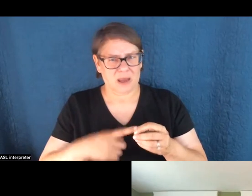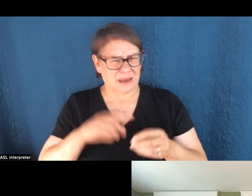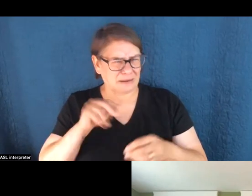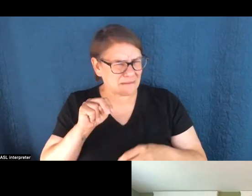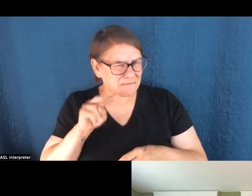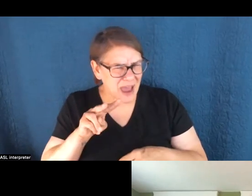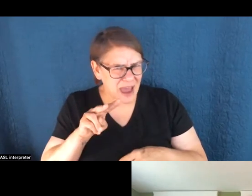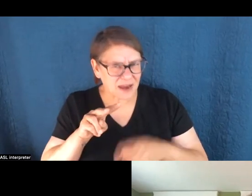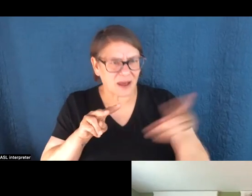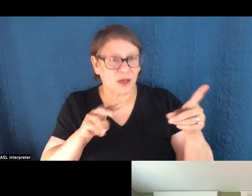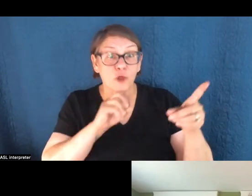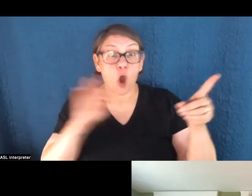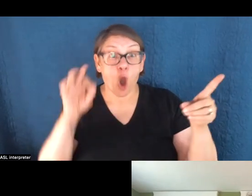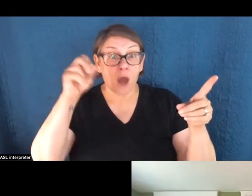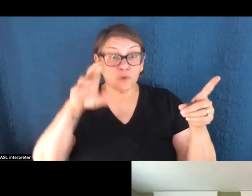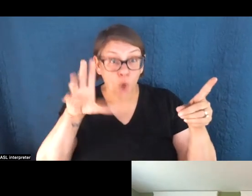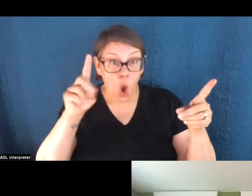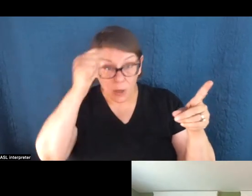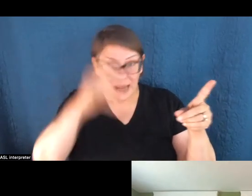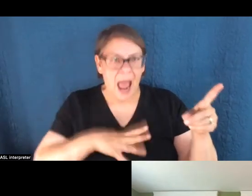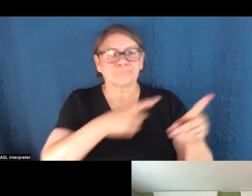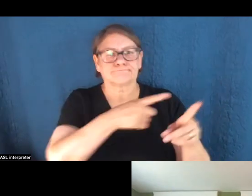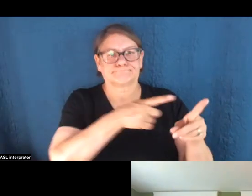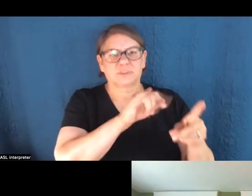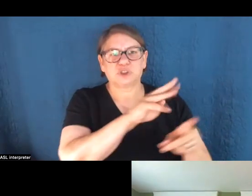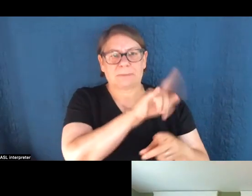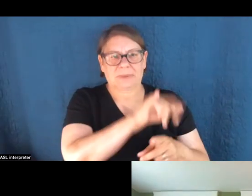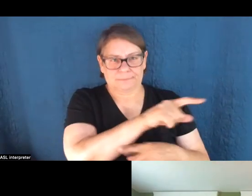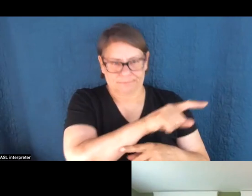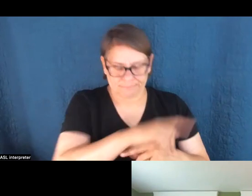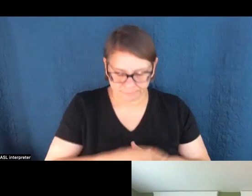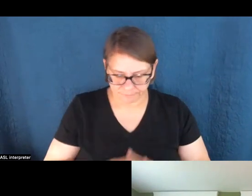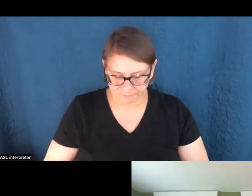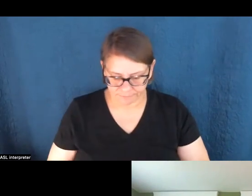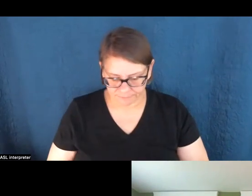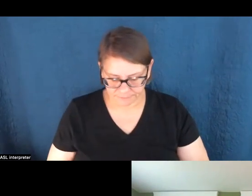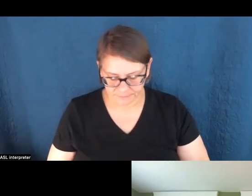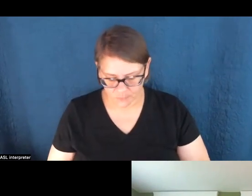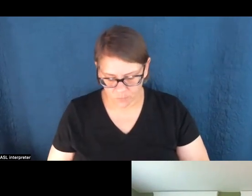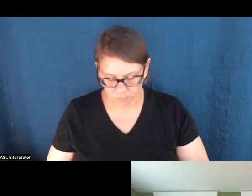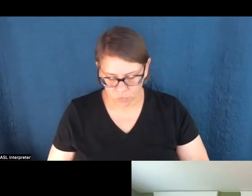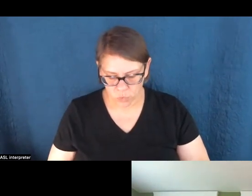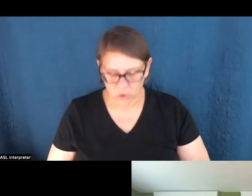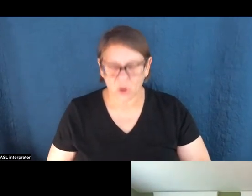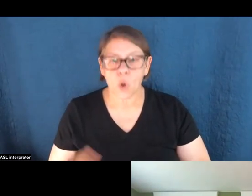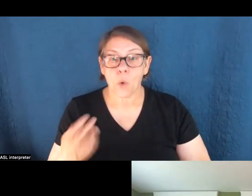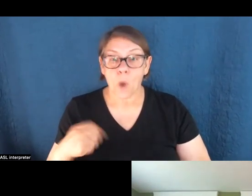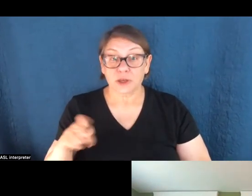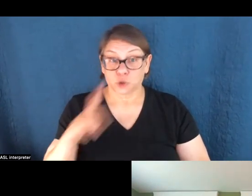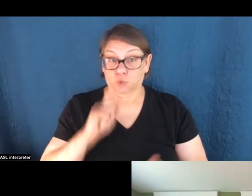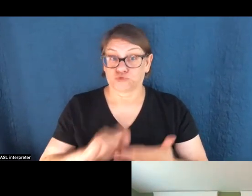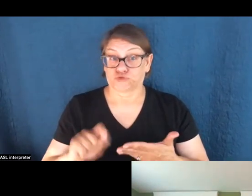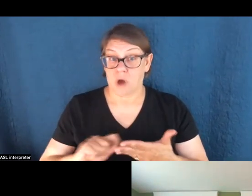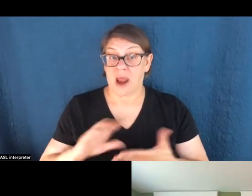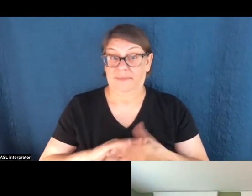I think. The off-road guy. Yeah. The off-road guy. Yeah. So when, when you, um, write these stories